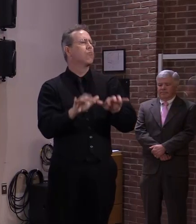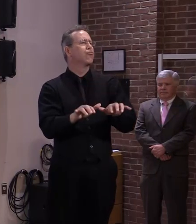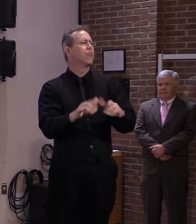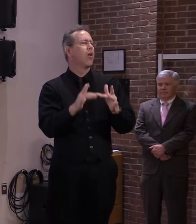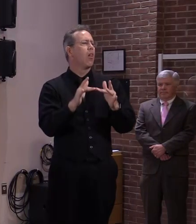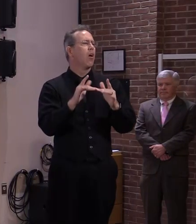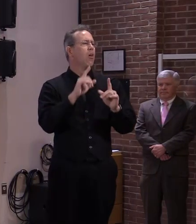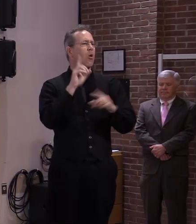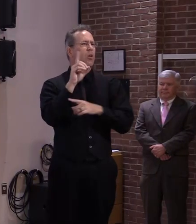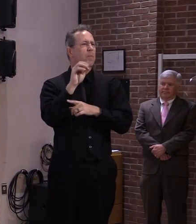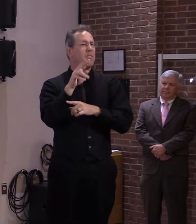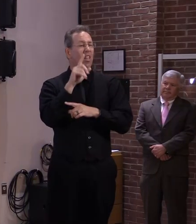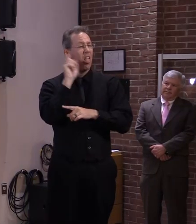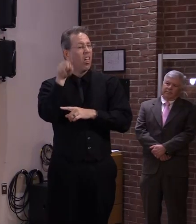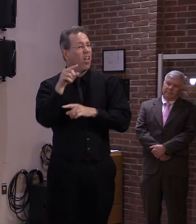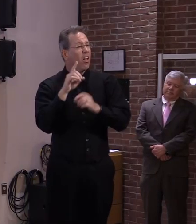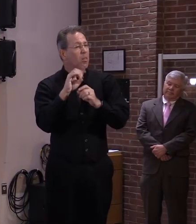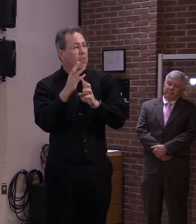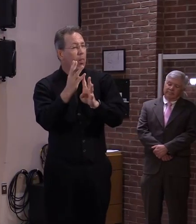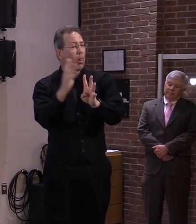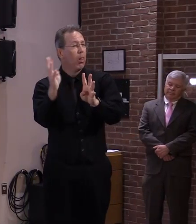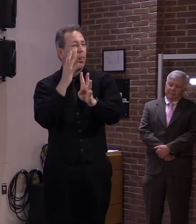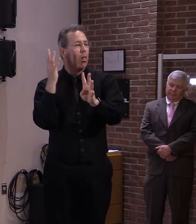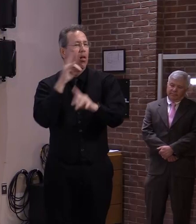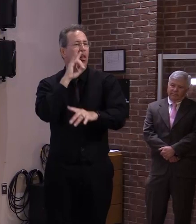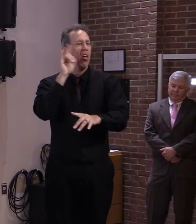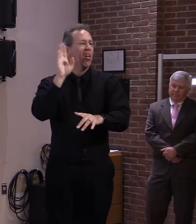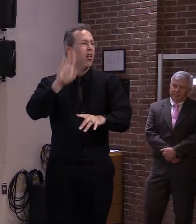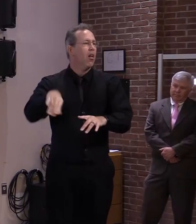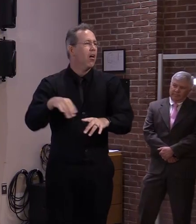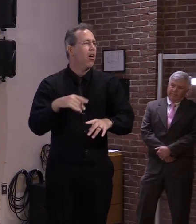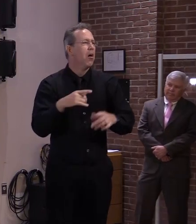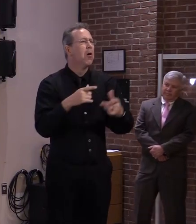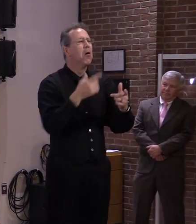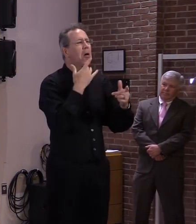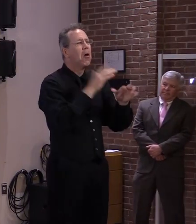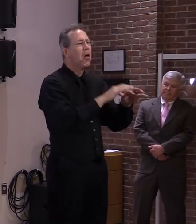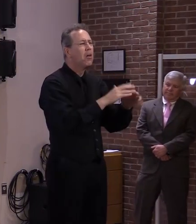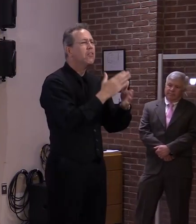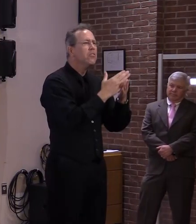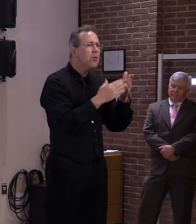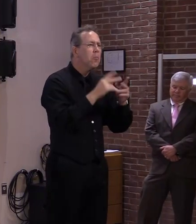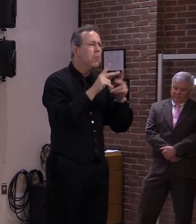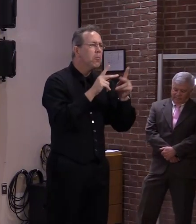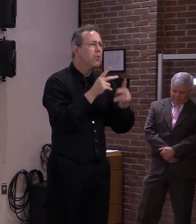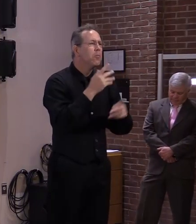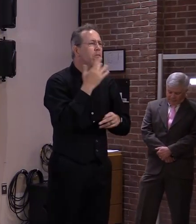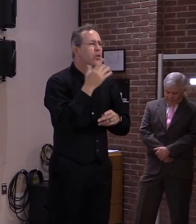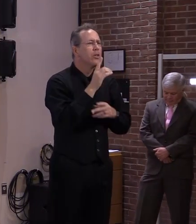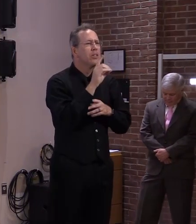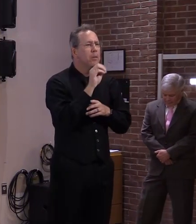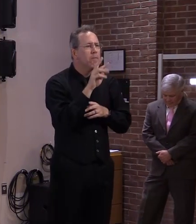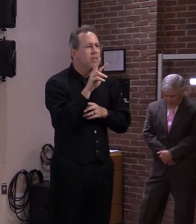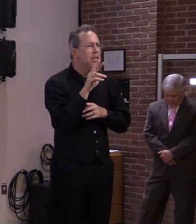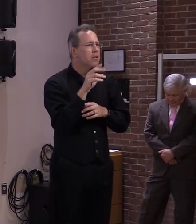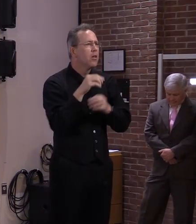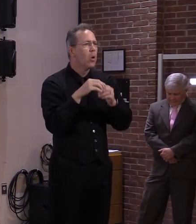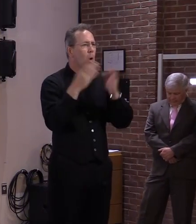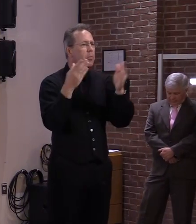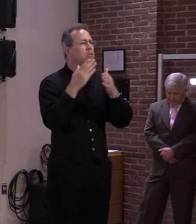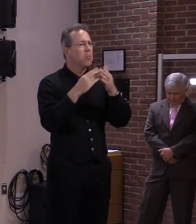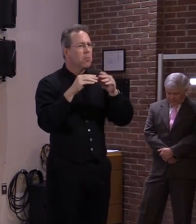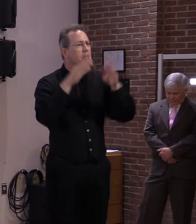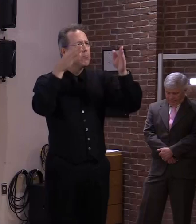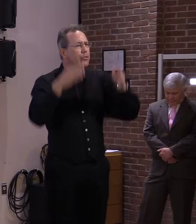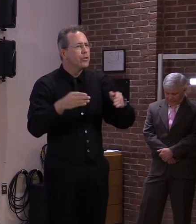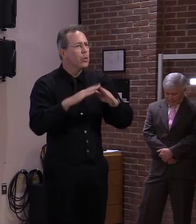continue obviously we'll be reopening uh some of the facilities as well and uh and i think there'll be more in